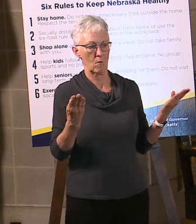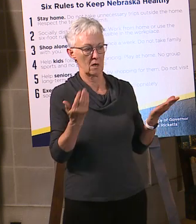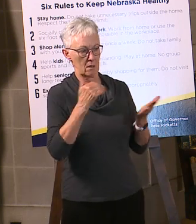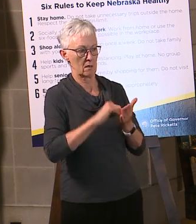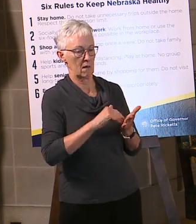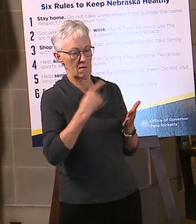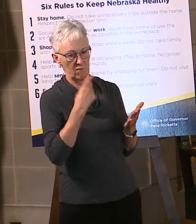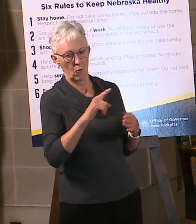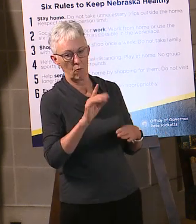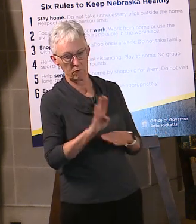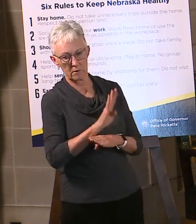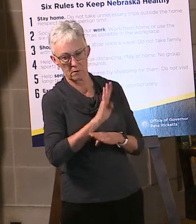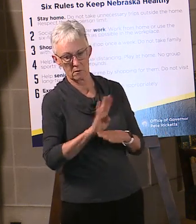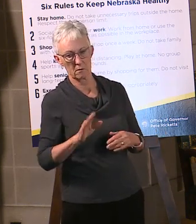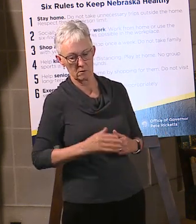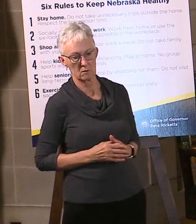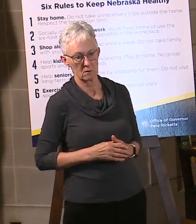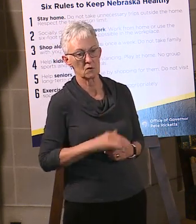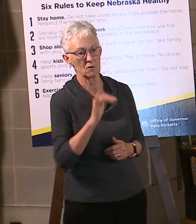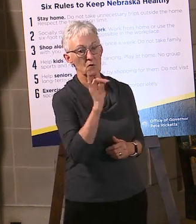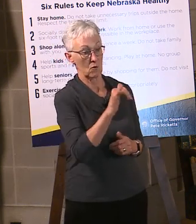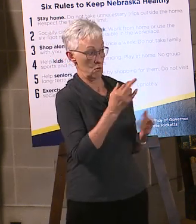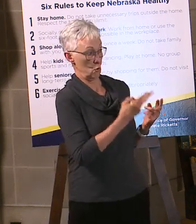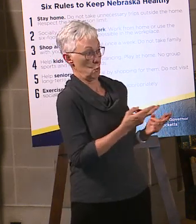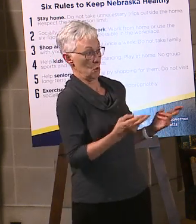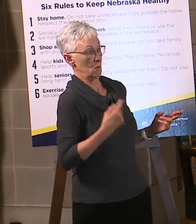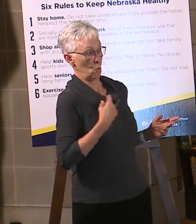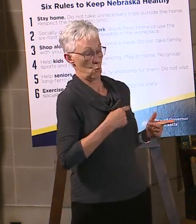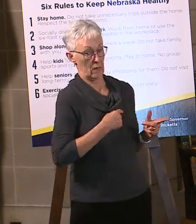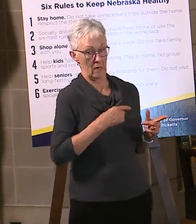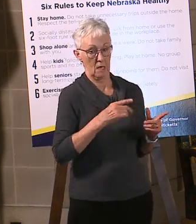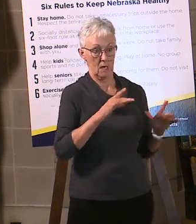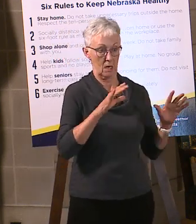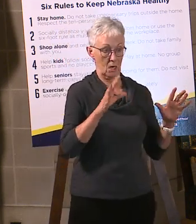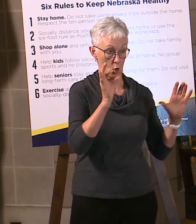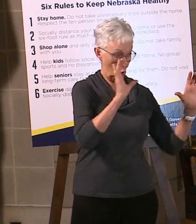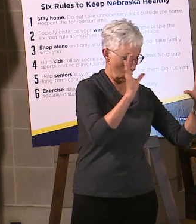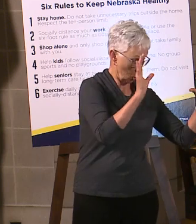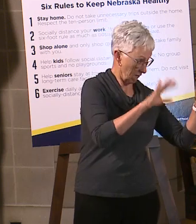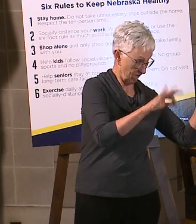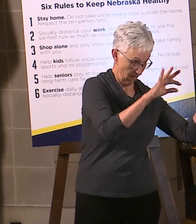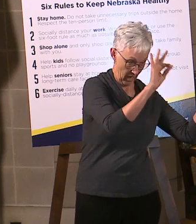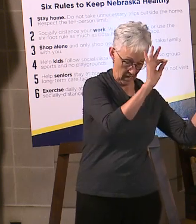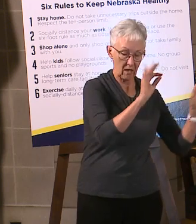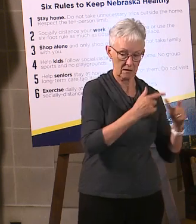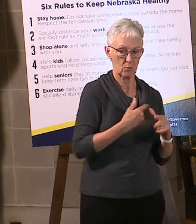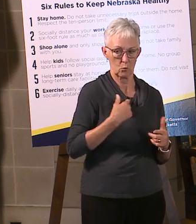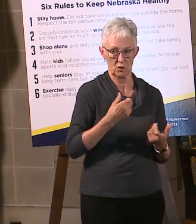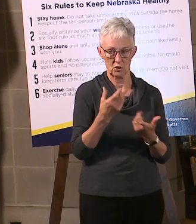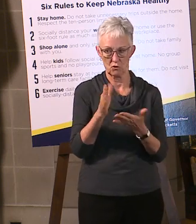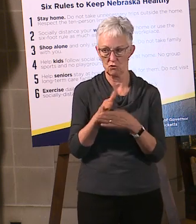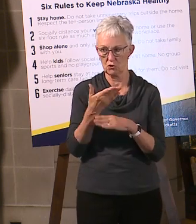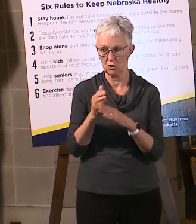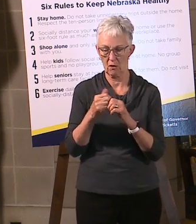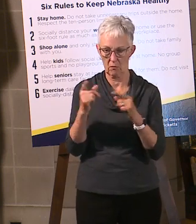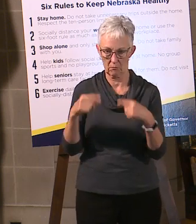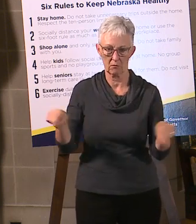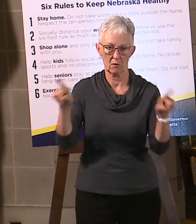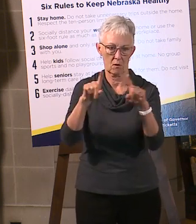share those resources in as many ways as we can, so that businesses have the easiest access to that information.